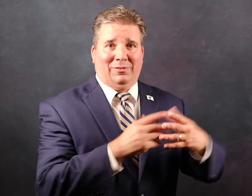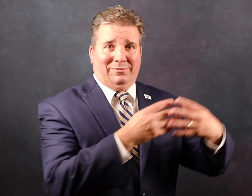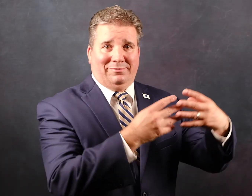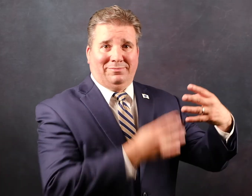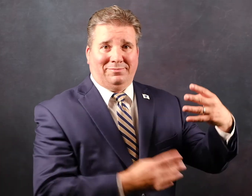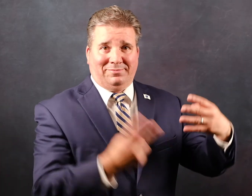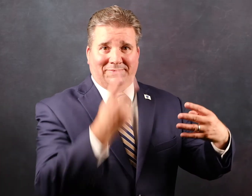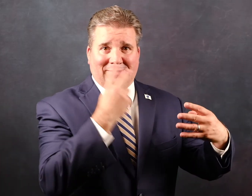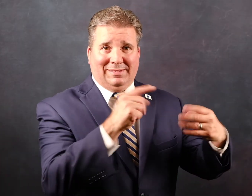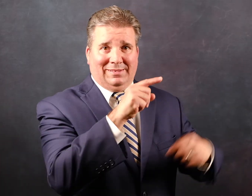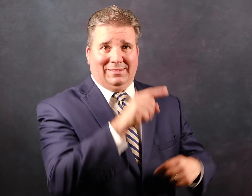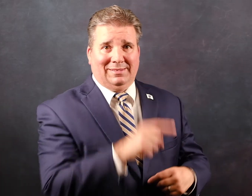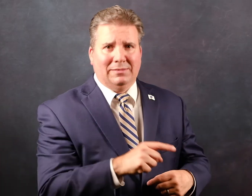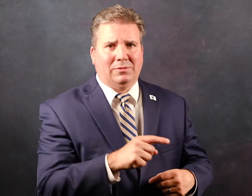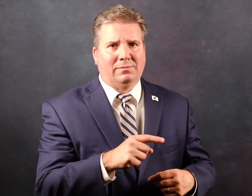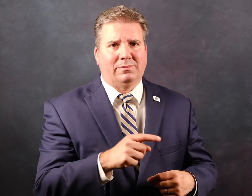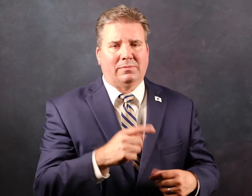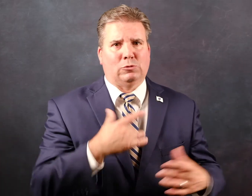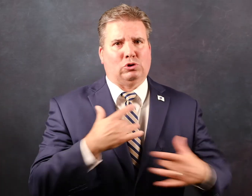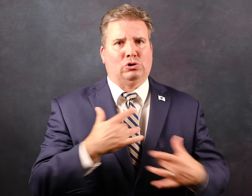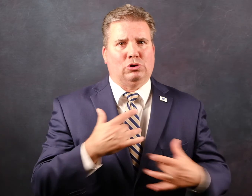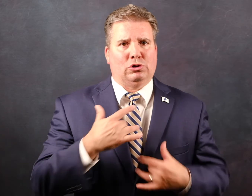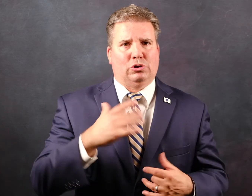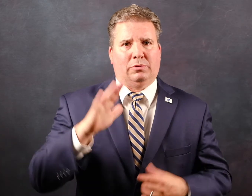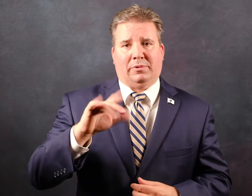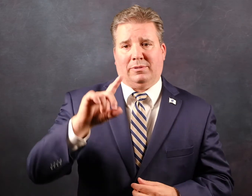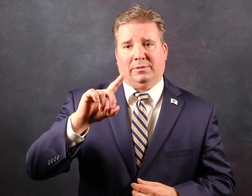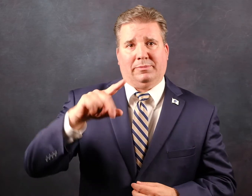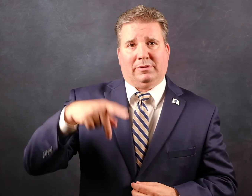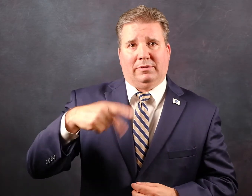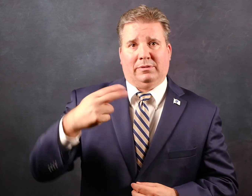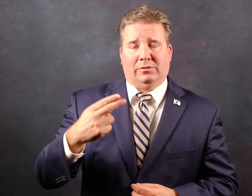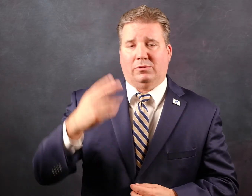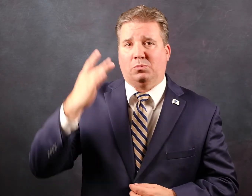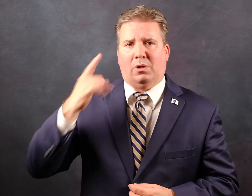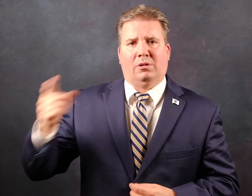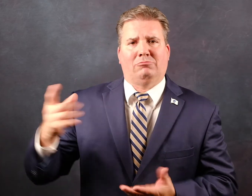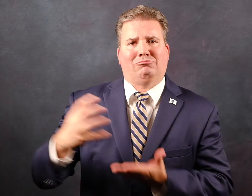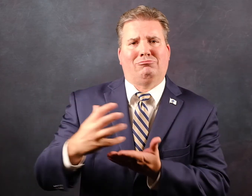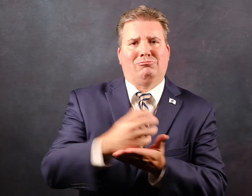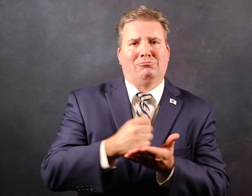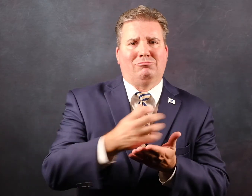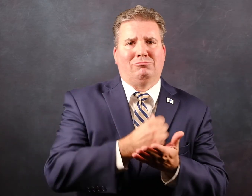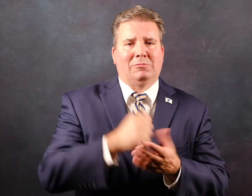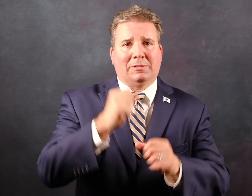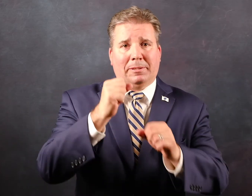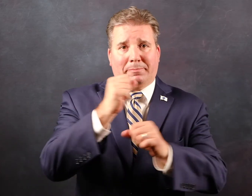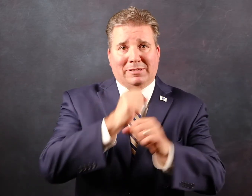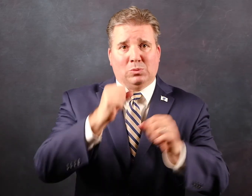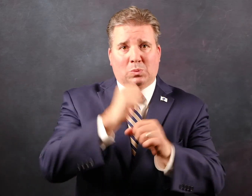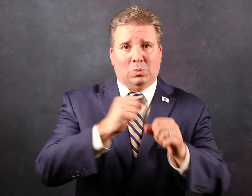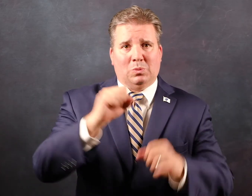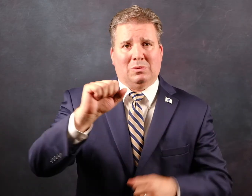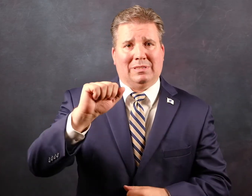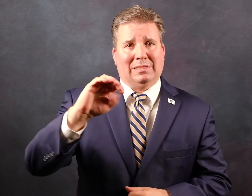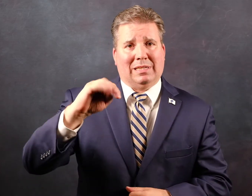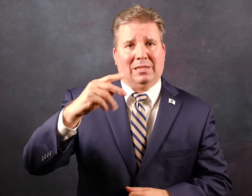the listing of cities and towns that you've just seen are of concern to DPH they have gathered a sampling of